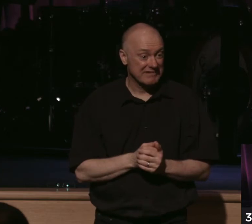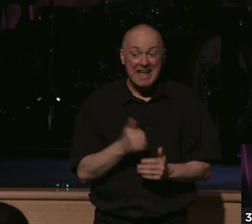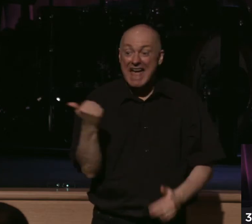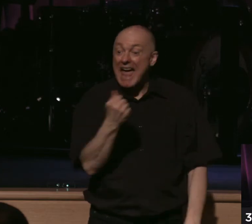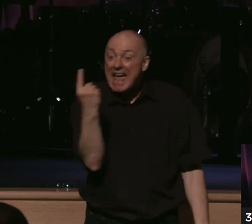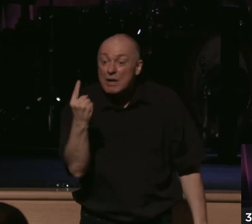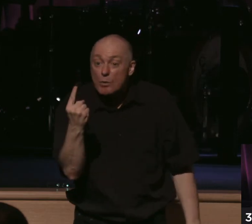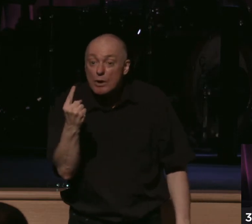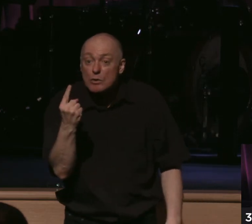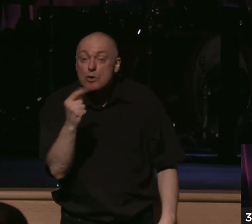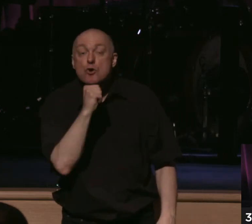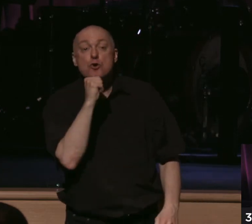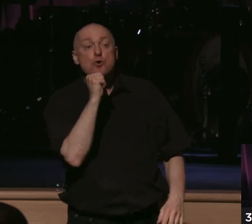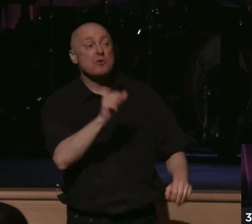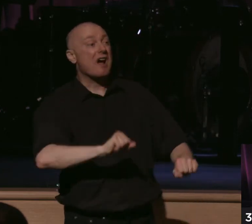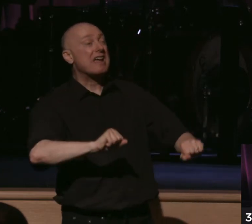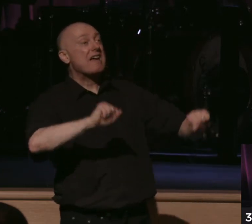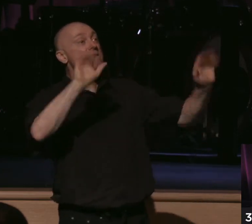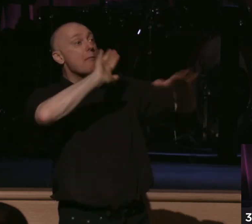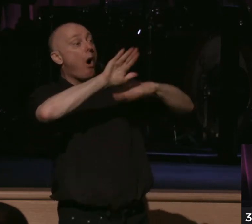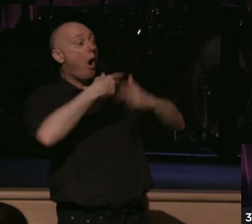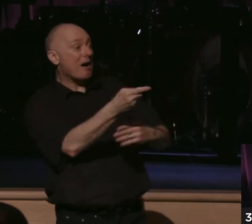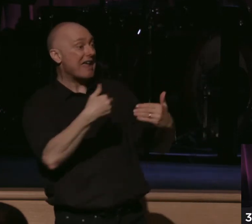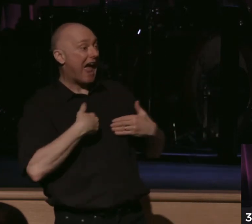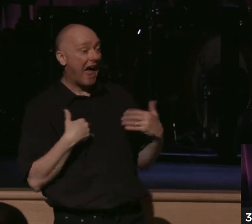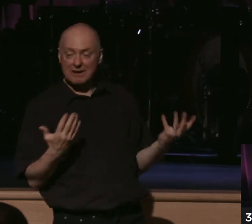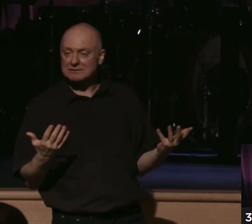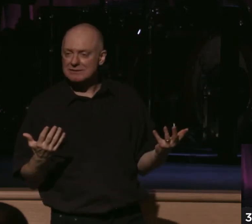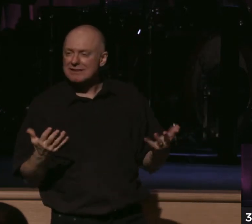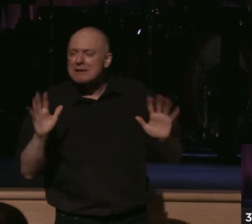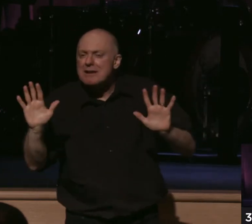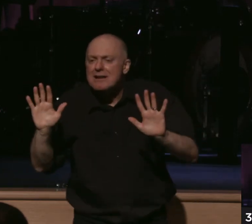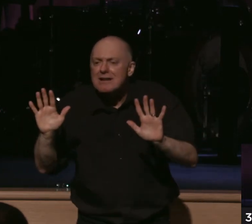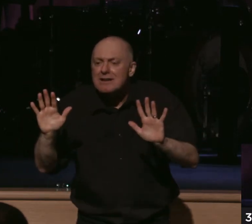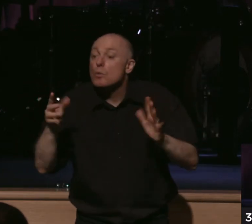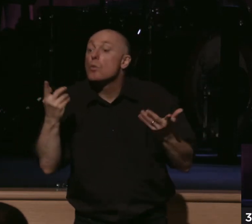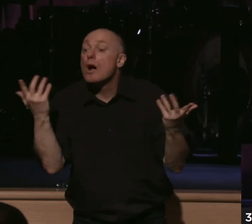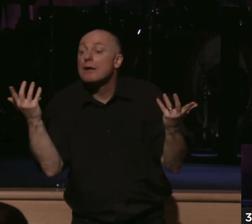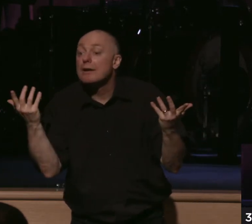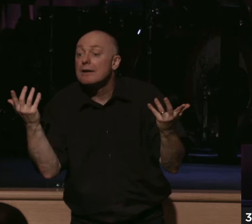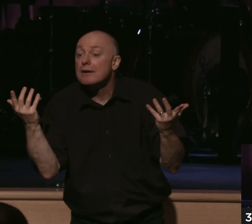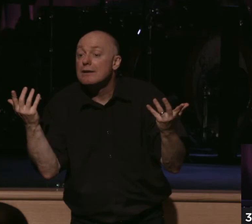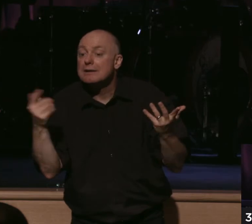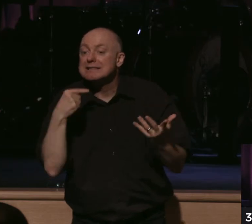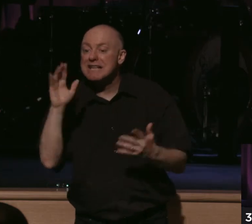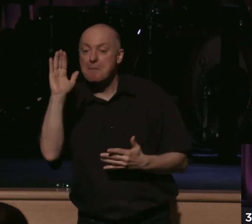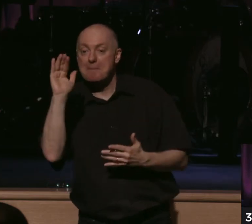anyone who does not renounce all that he has. Renounce carries the idea of this. Saying goodbye to.